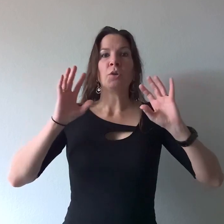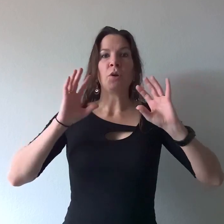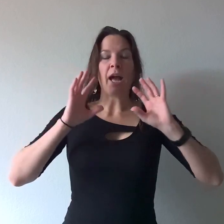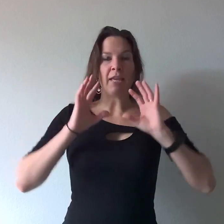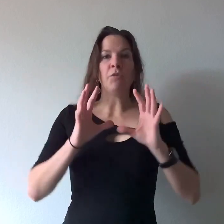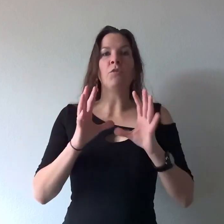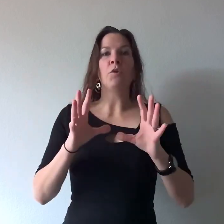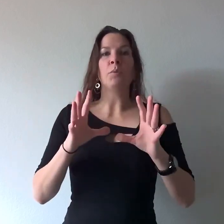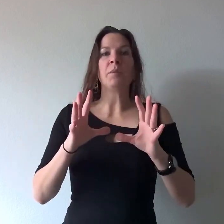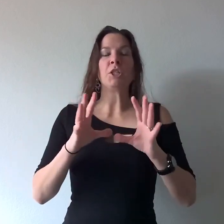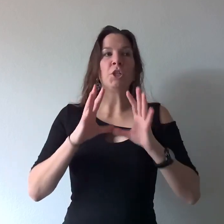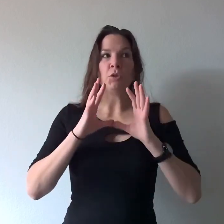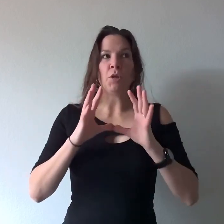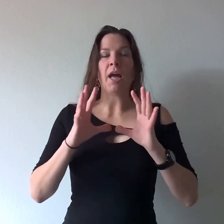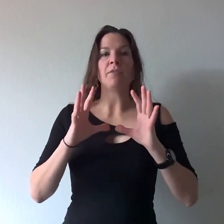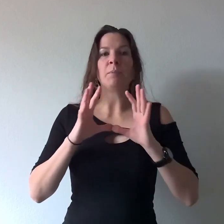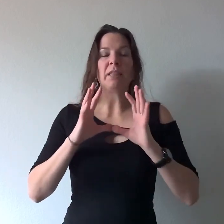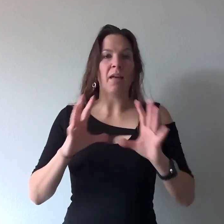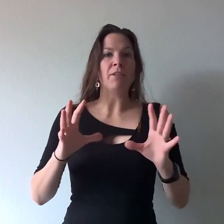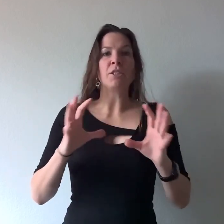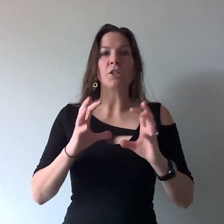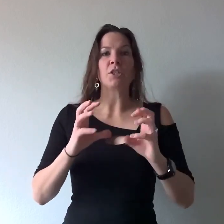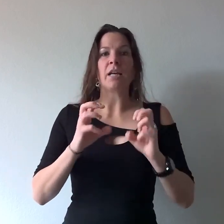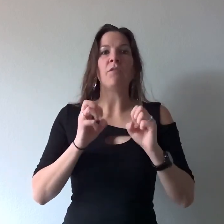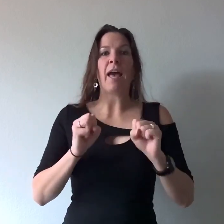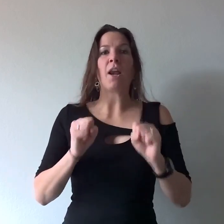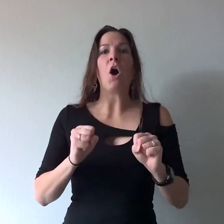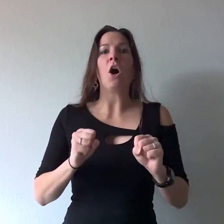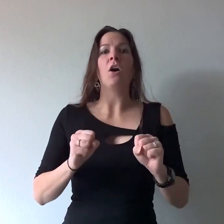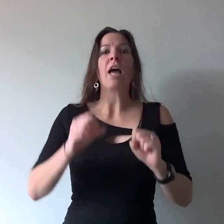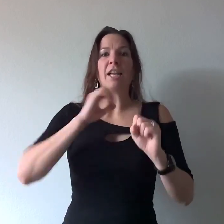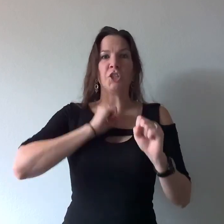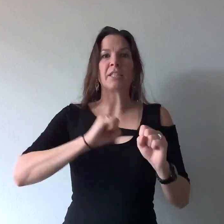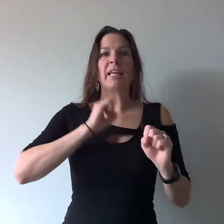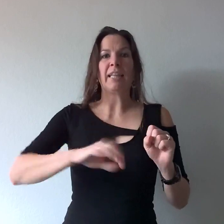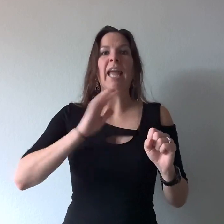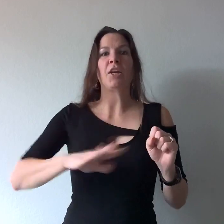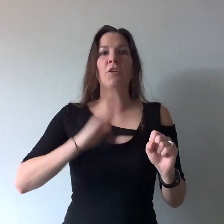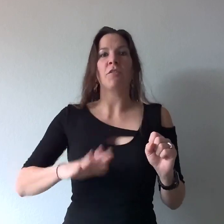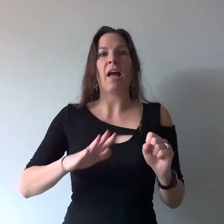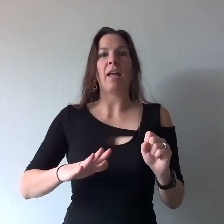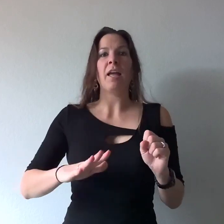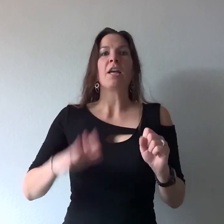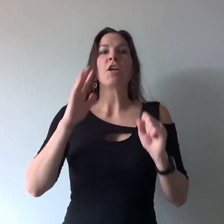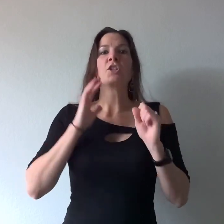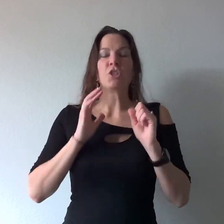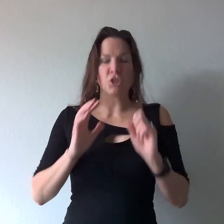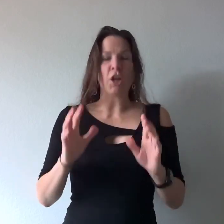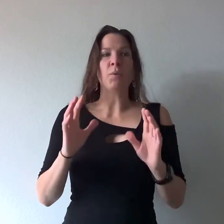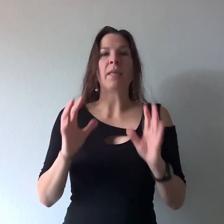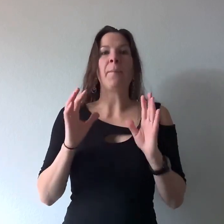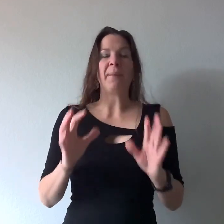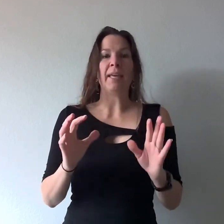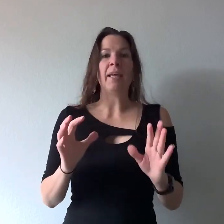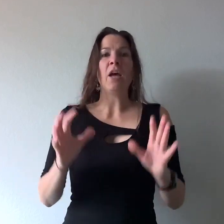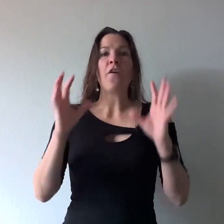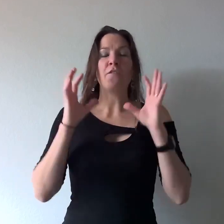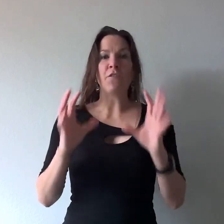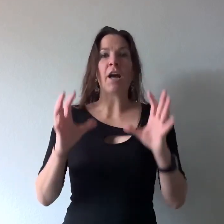i give you full permission you do not have to be loving to yourself at all and just let the anger fly start with a big fuck